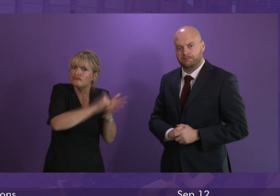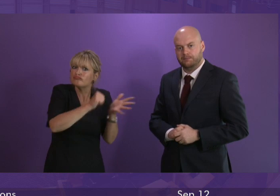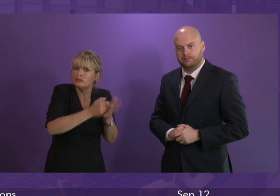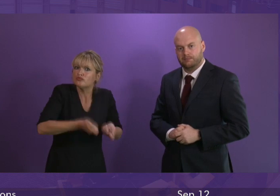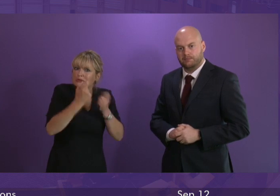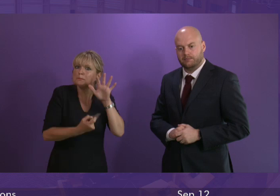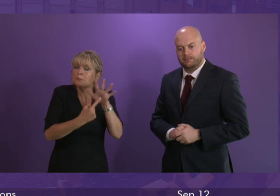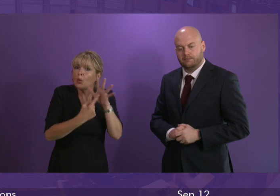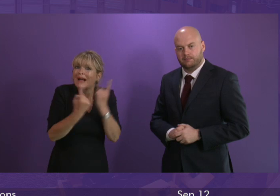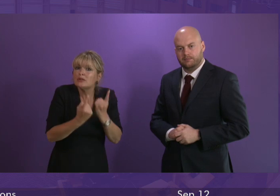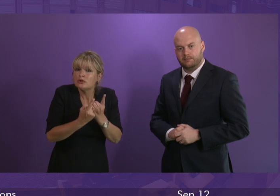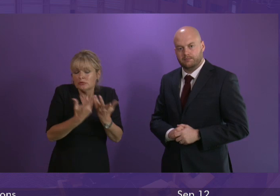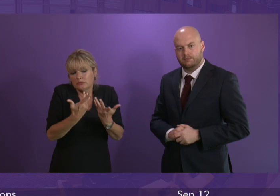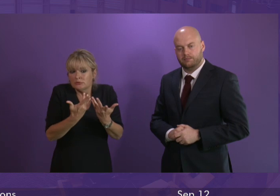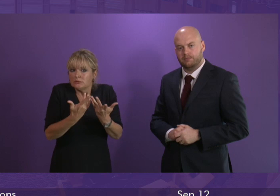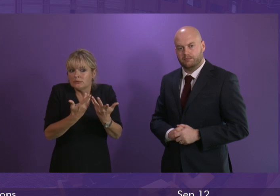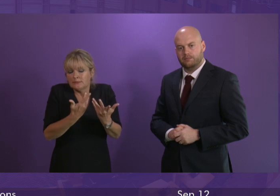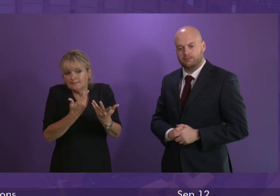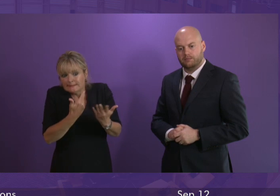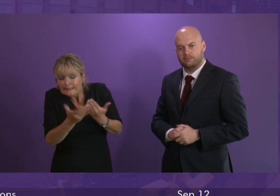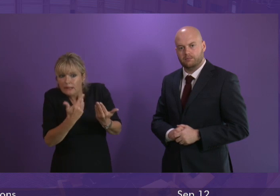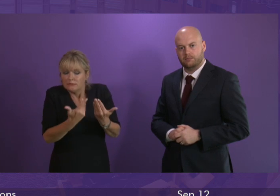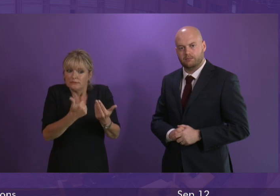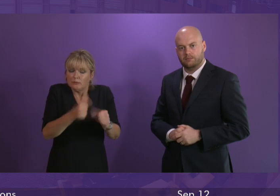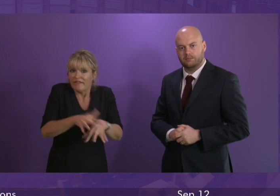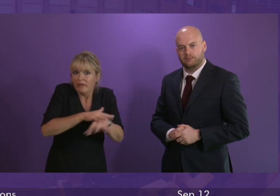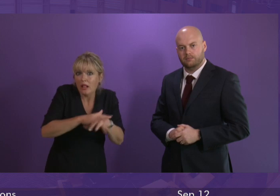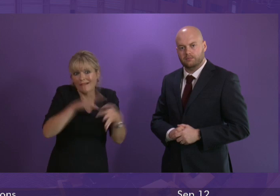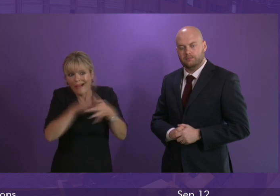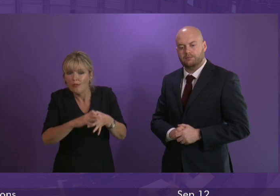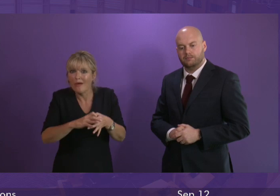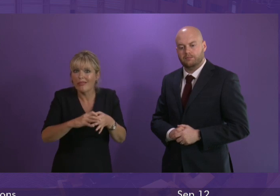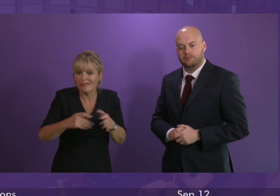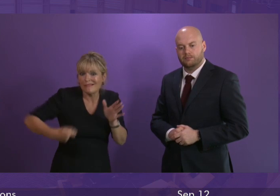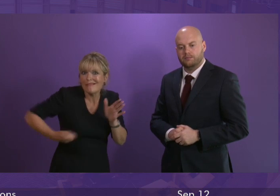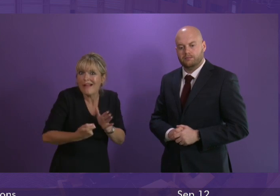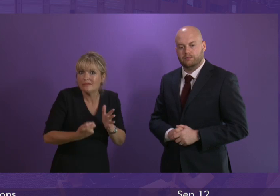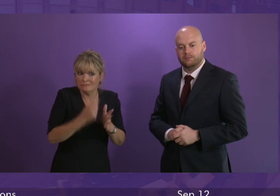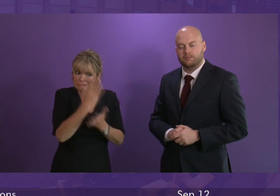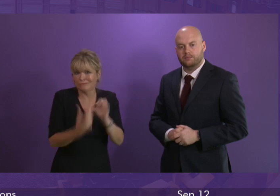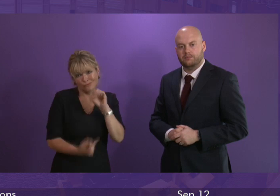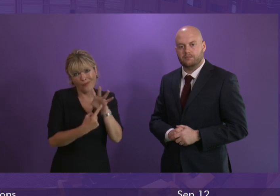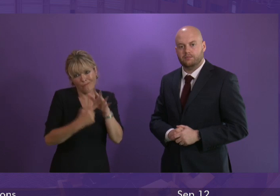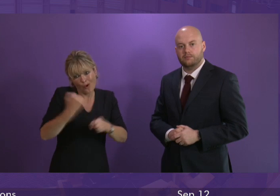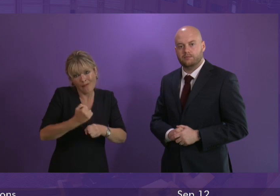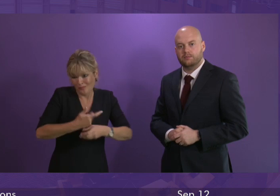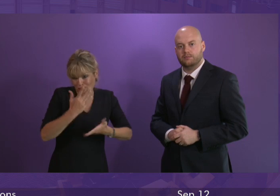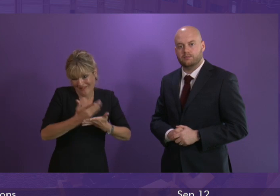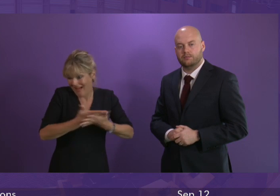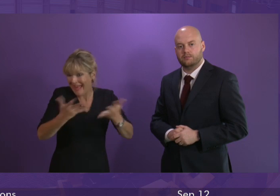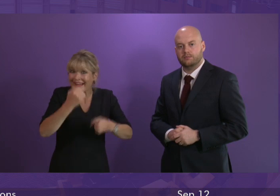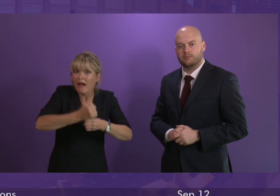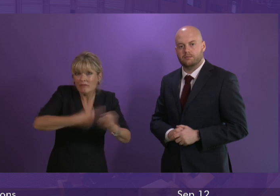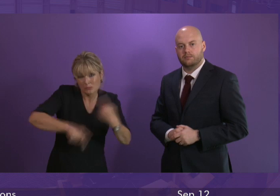issue tackling violence from knife and indeed all forms of violence is a priority for this government and indeed for any government